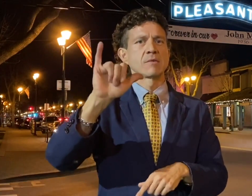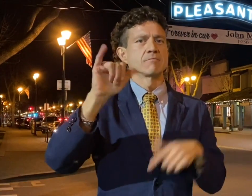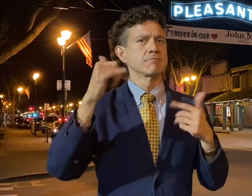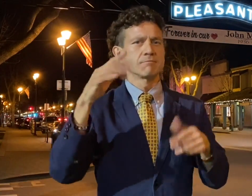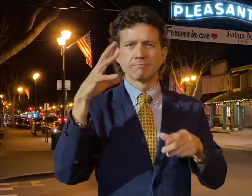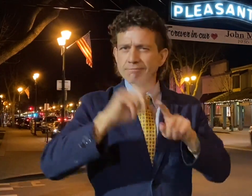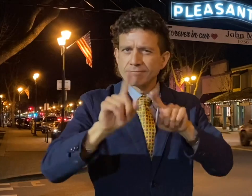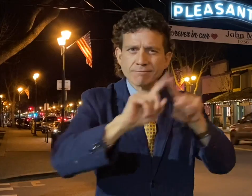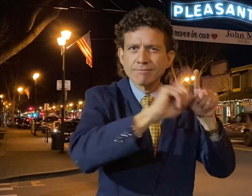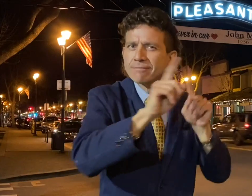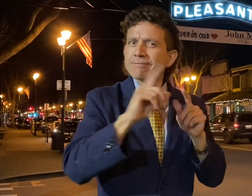entire Tri-Valley.